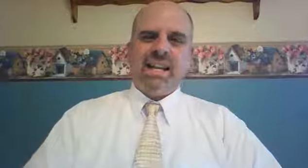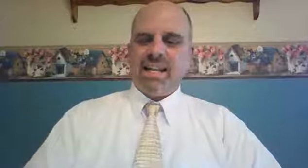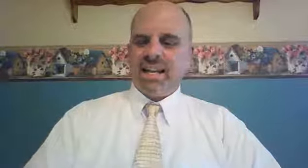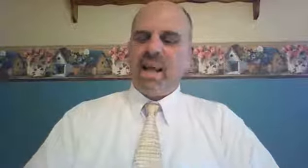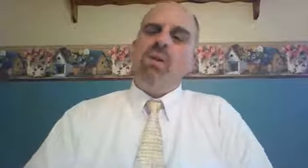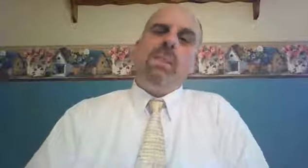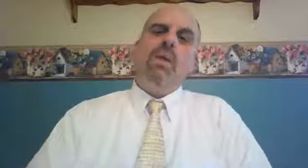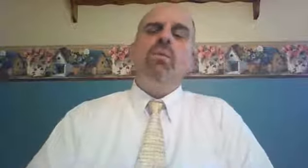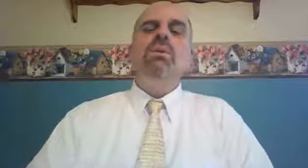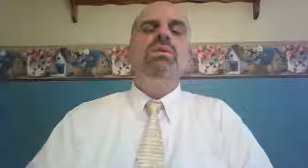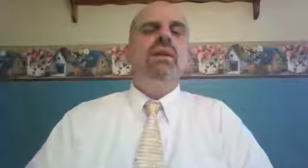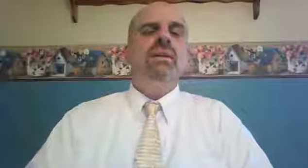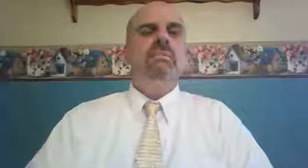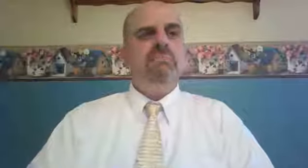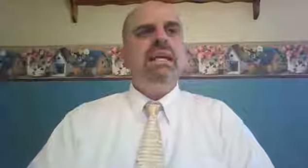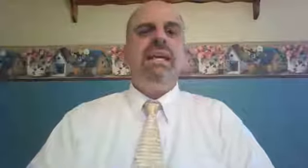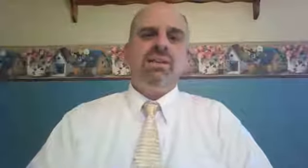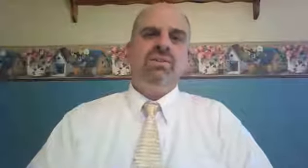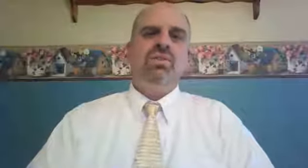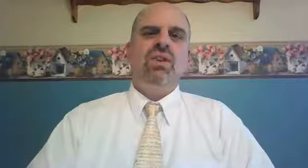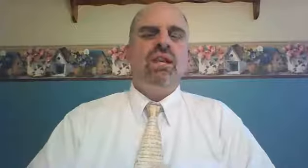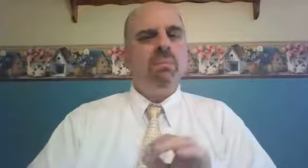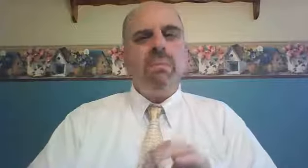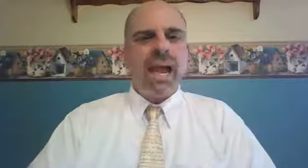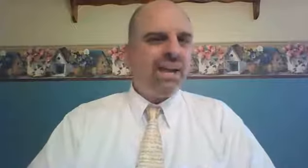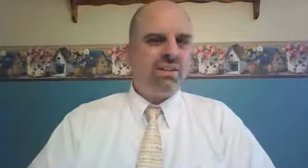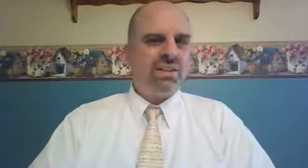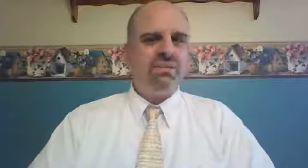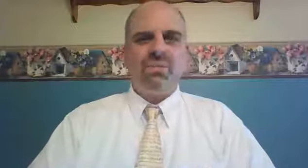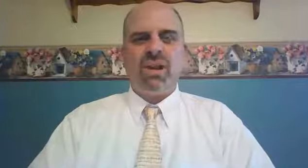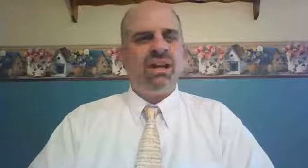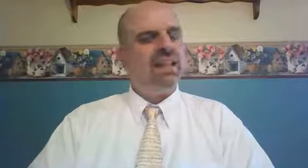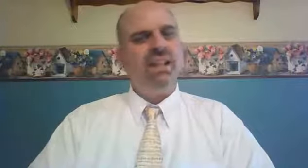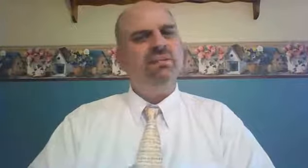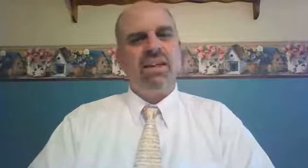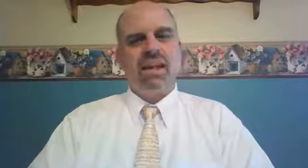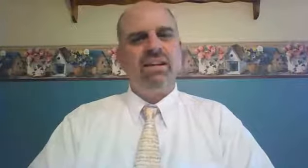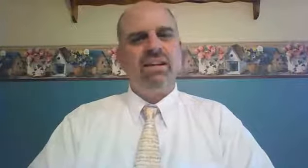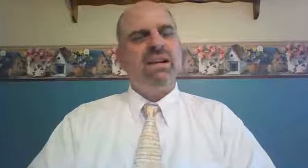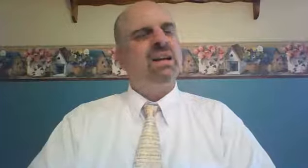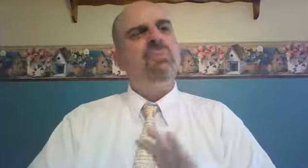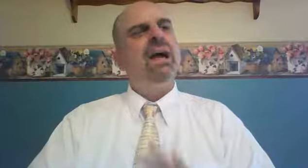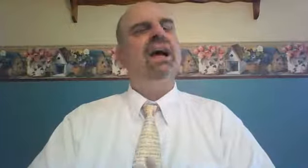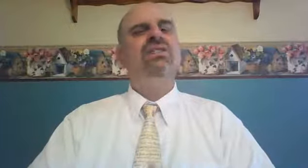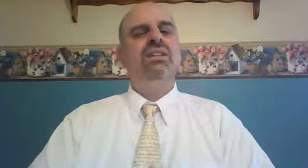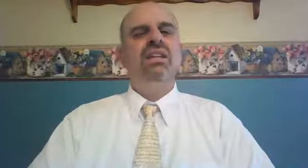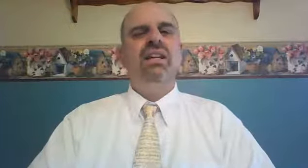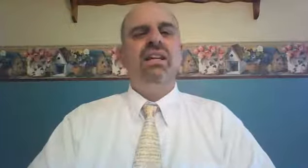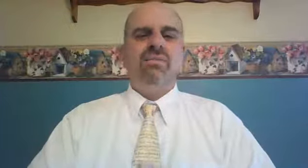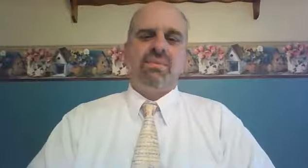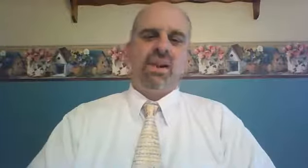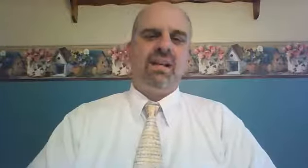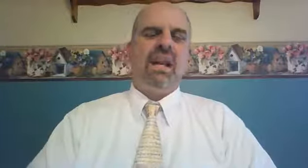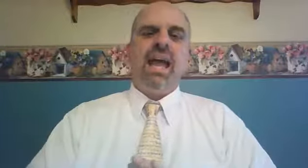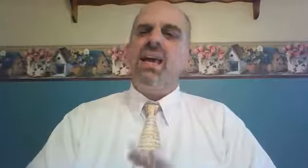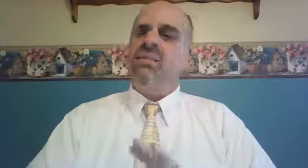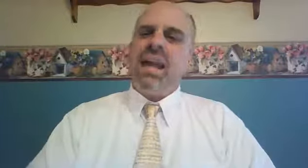Now, Ruth means compassionate friend. I love that. Compassionate friend. And if